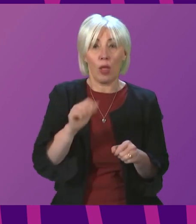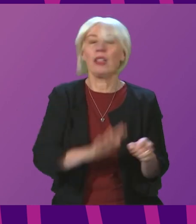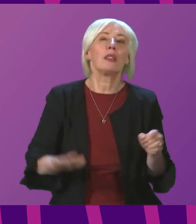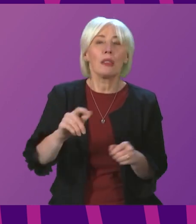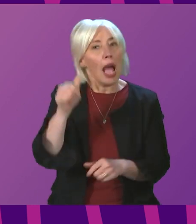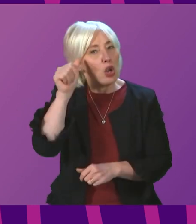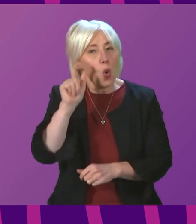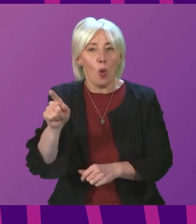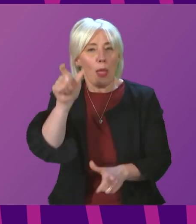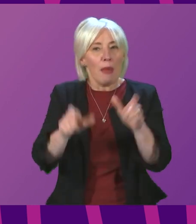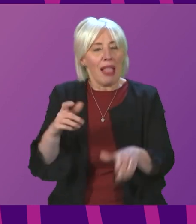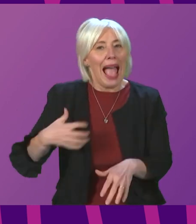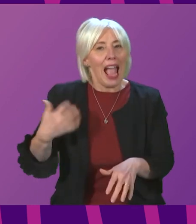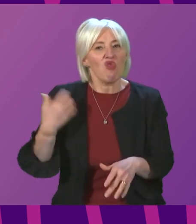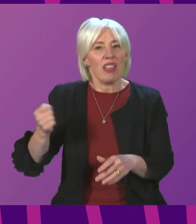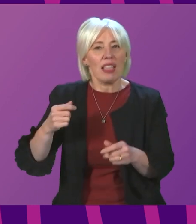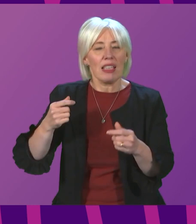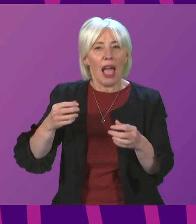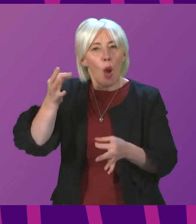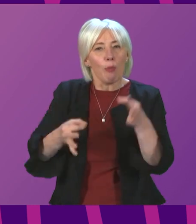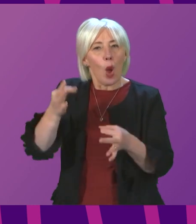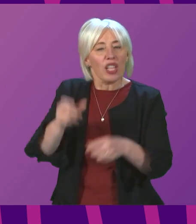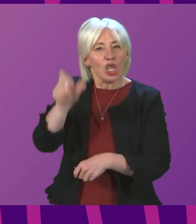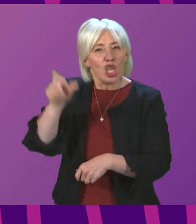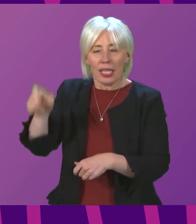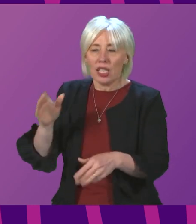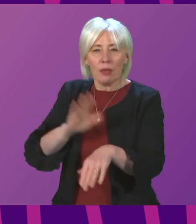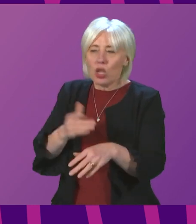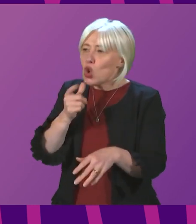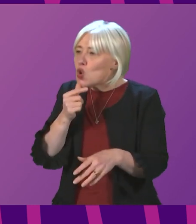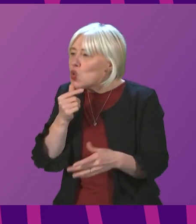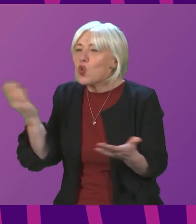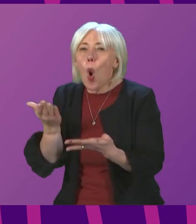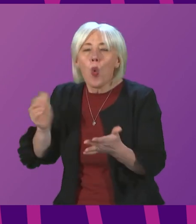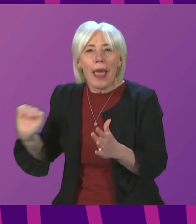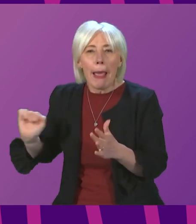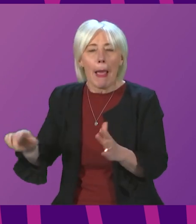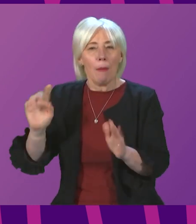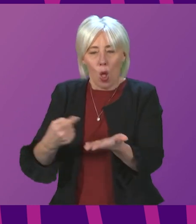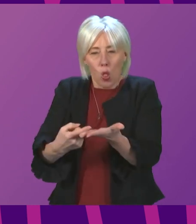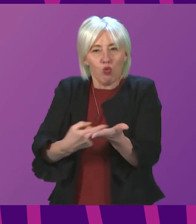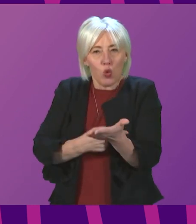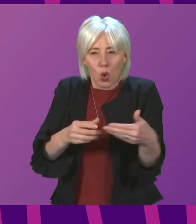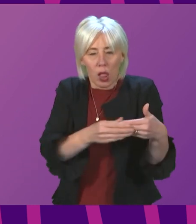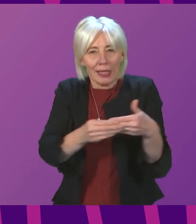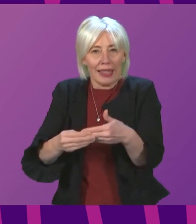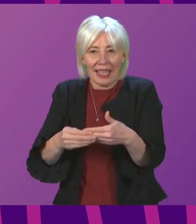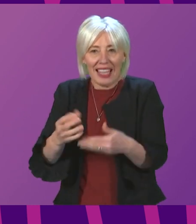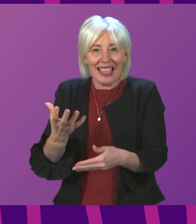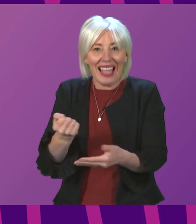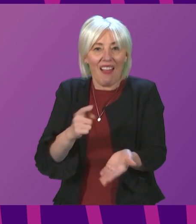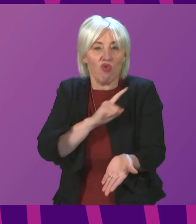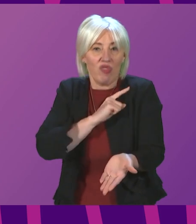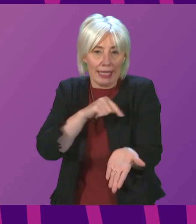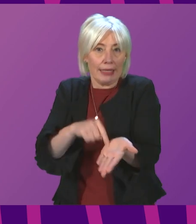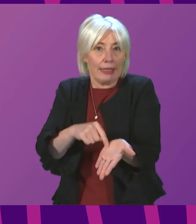anger at politicians wherever and whoever they are. These rules, this guidance is there for a reason. It is